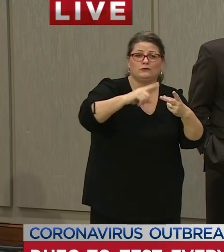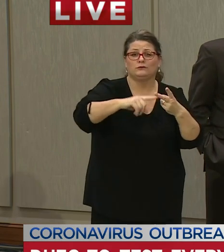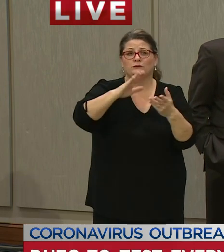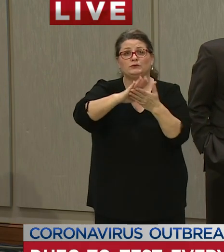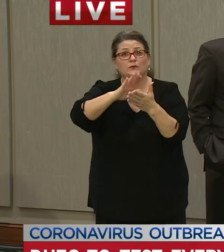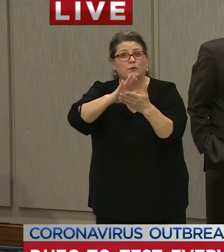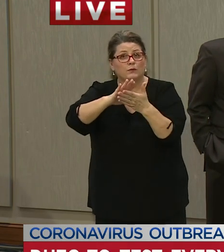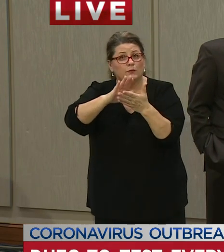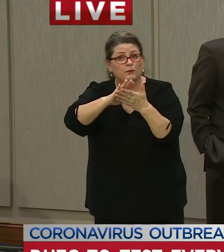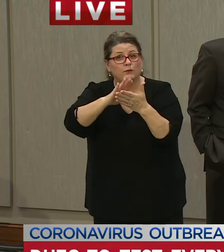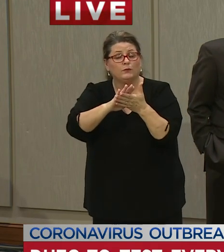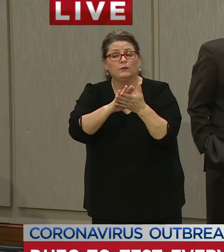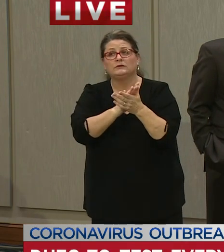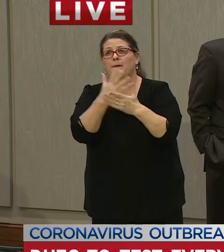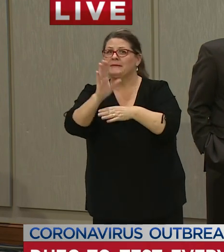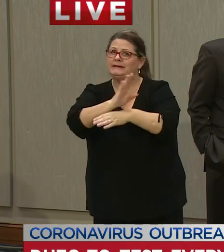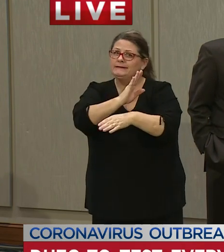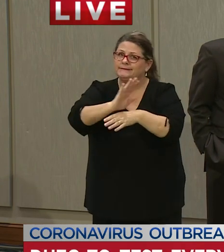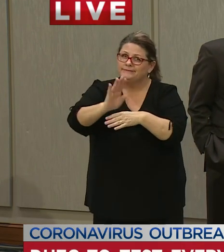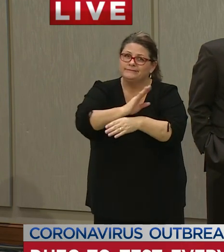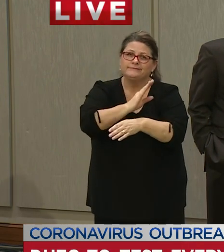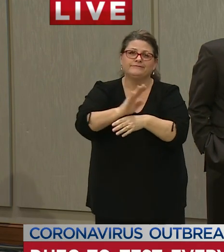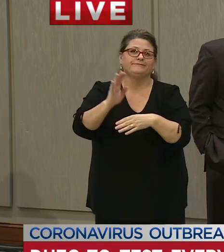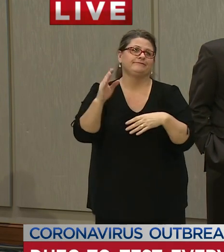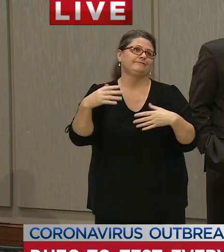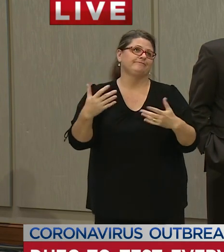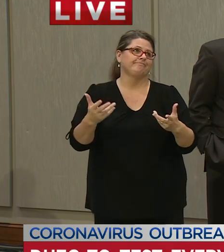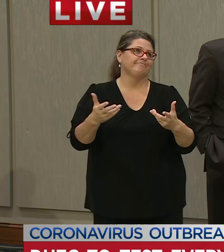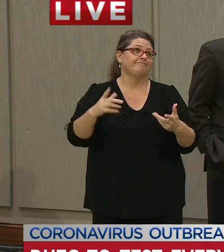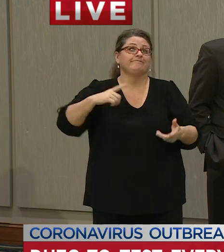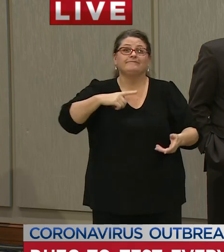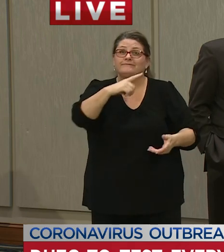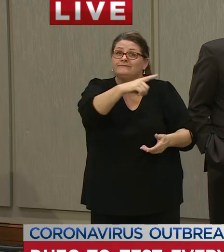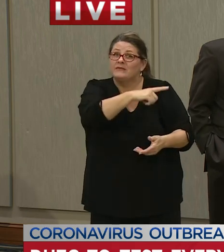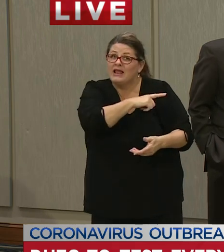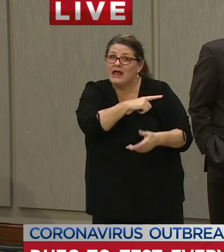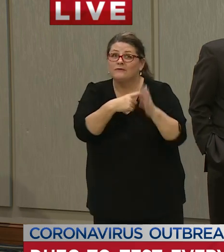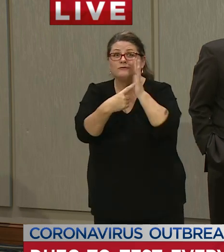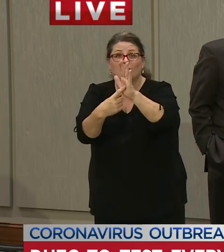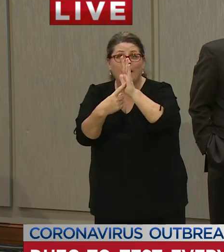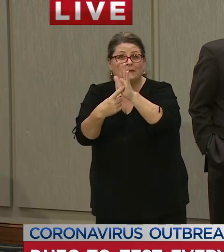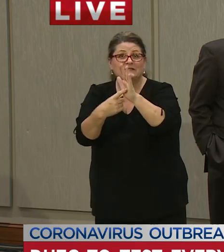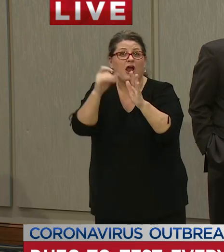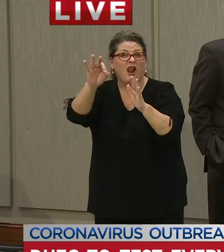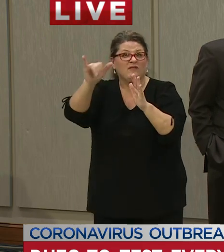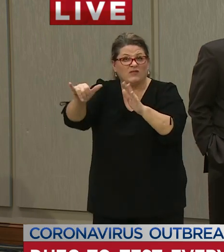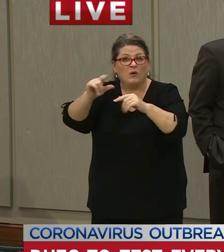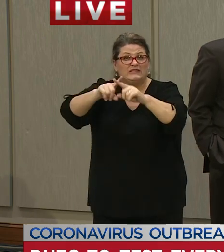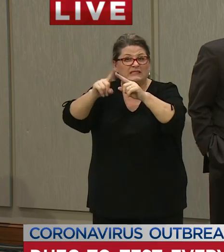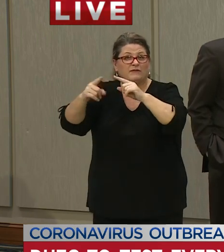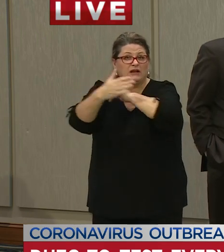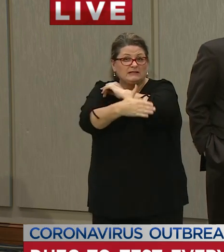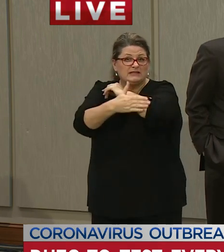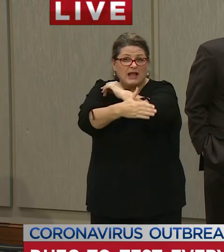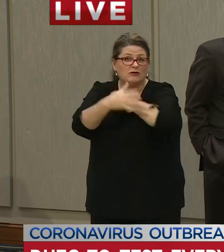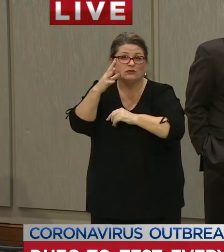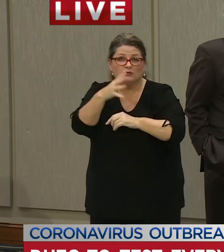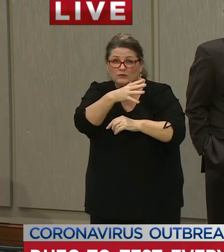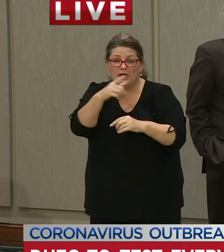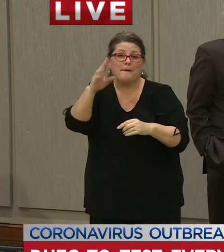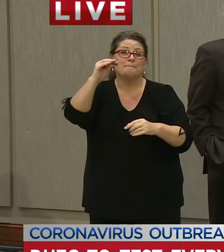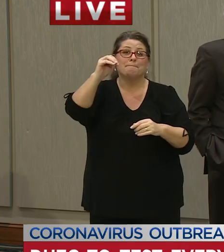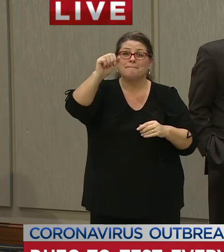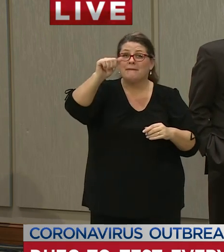with uh businesses with the legislative representatives of those areas with